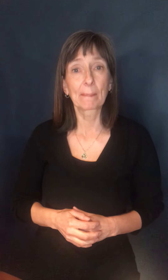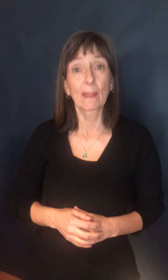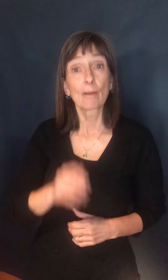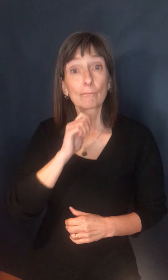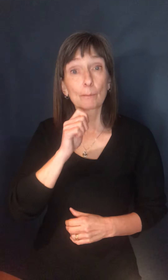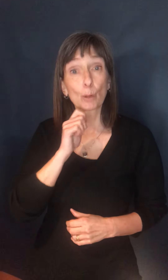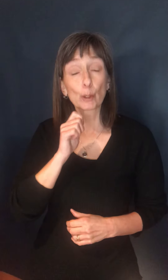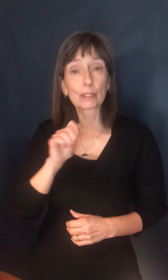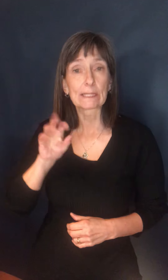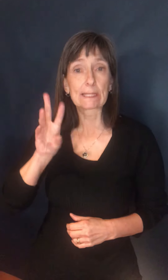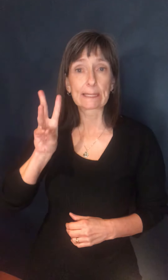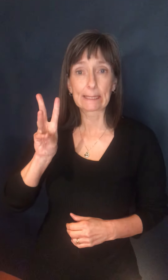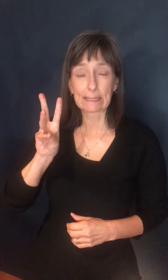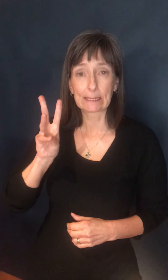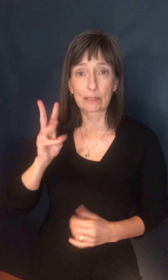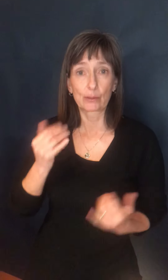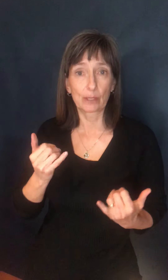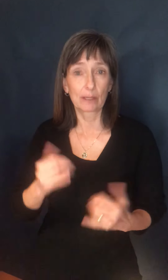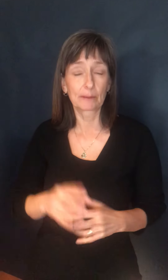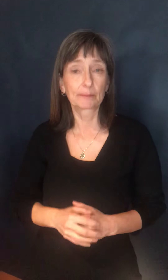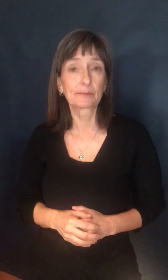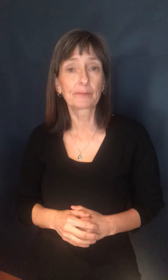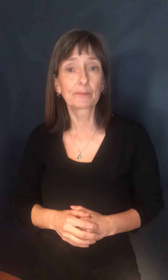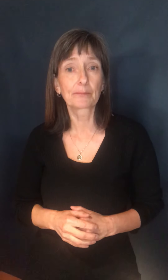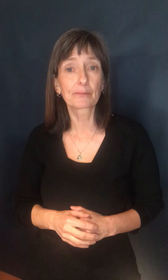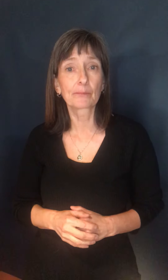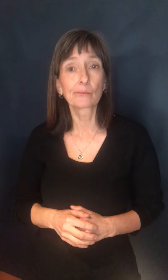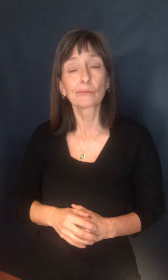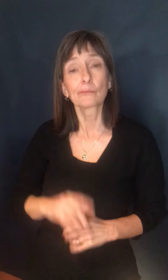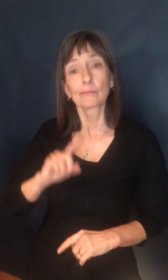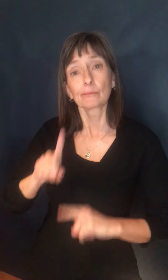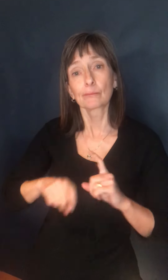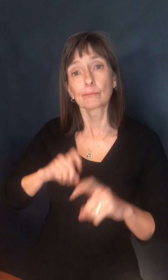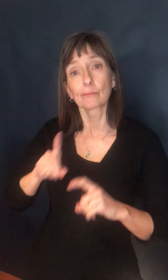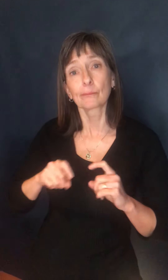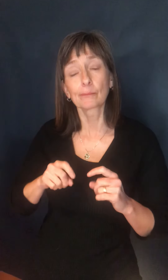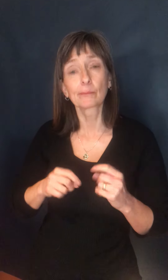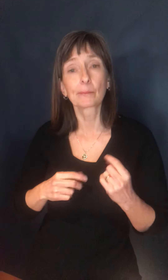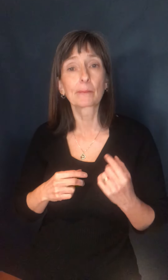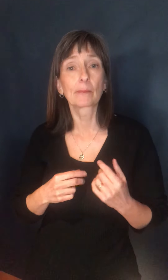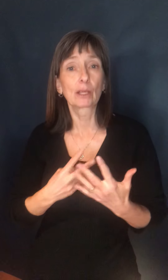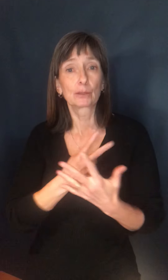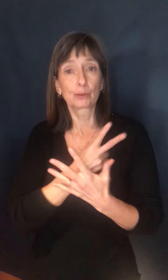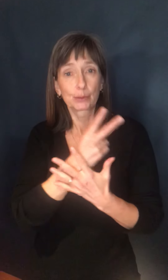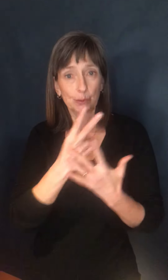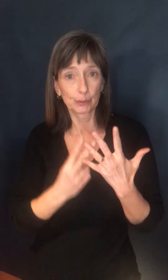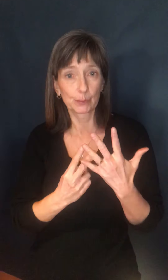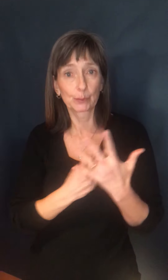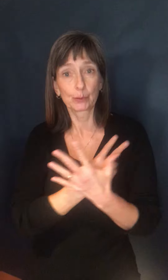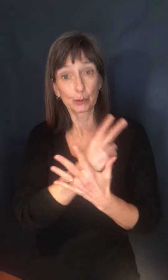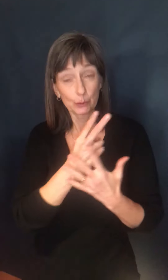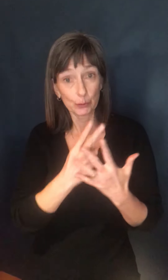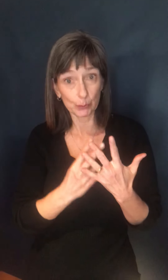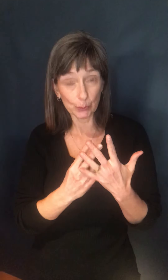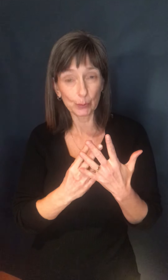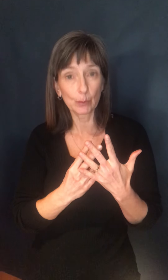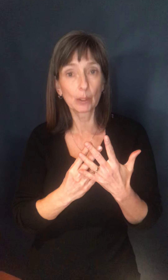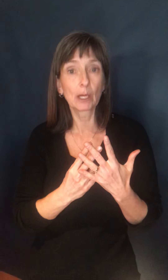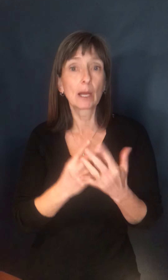registered for today's call. The question and answer session will be conducted in two rounds where each reporter will have the opportunity to ask one question and